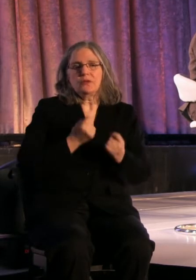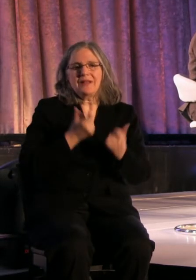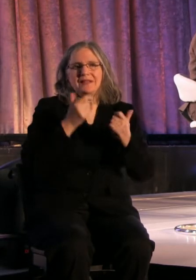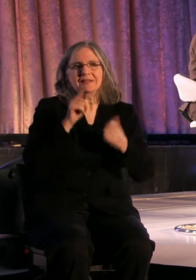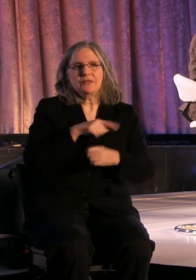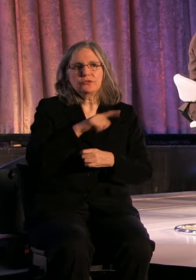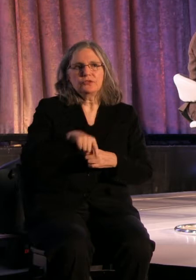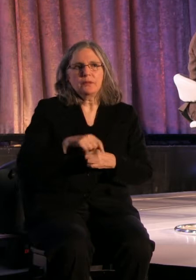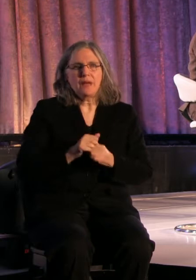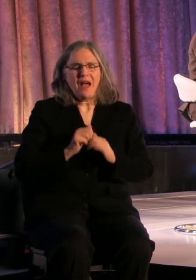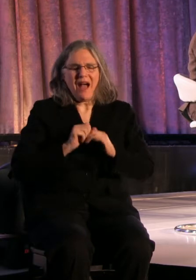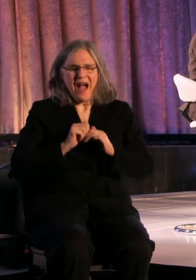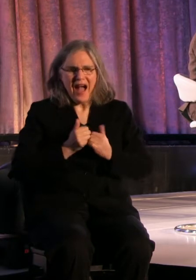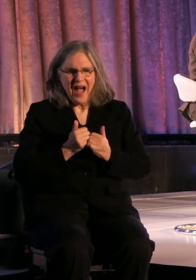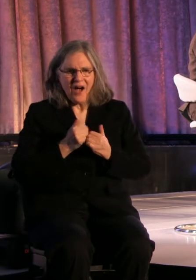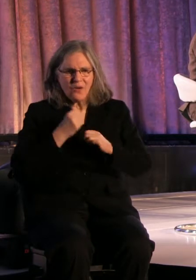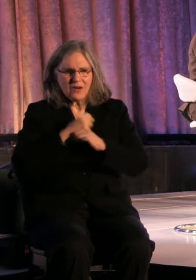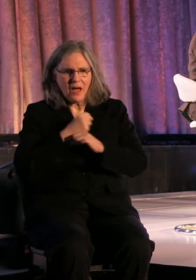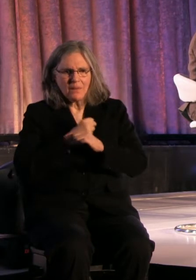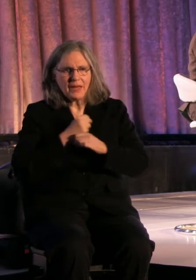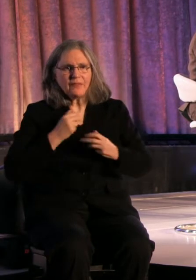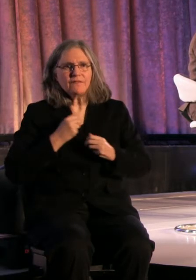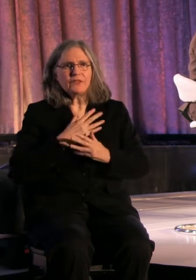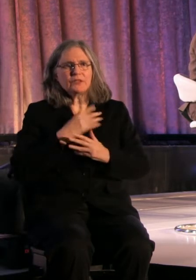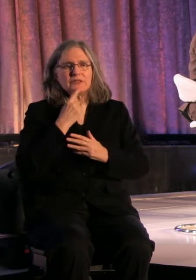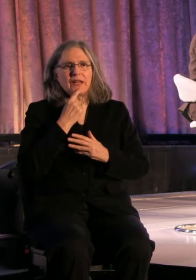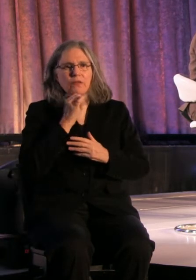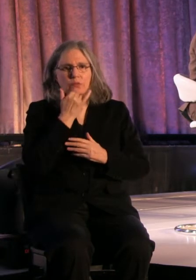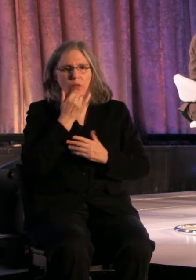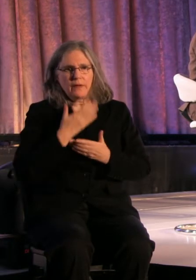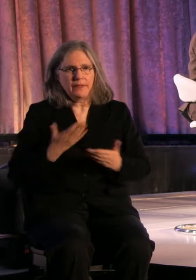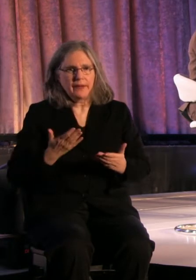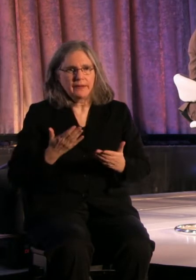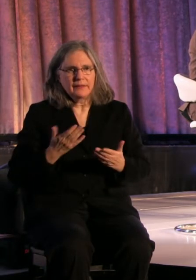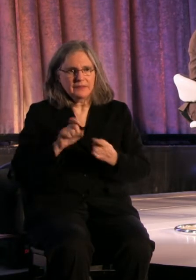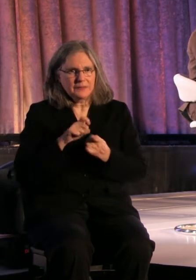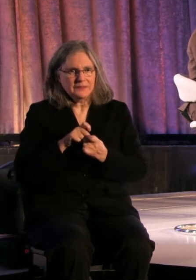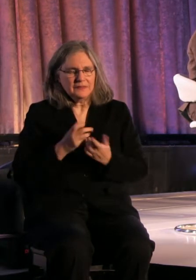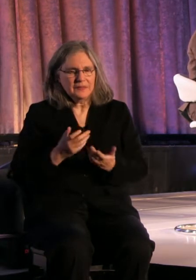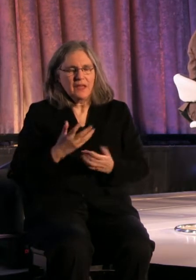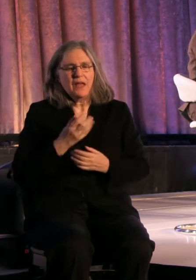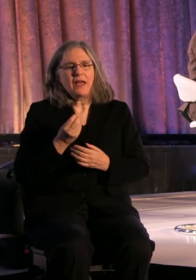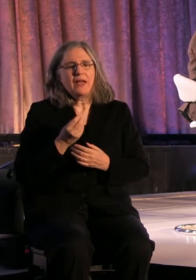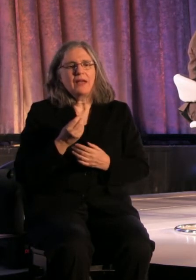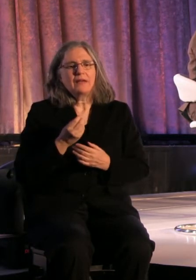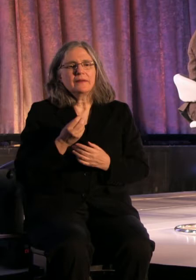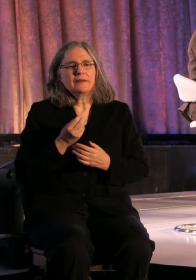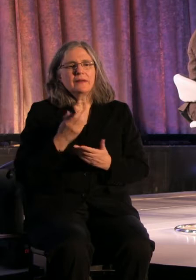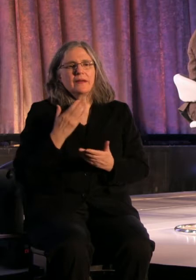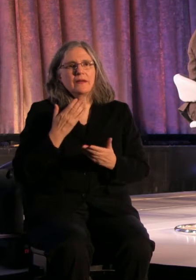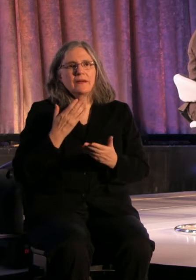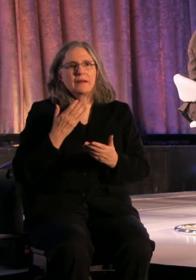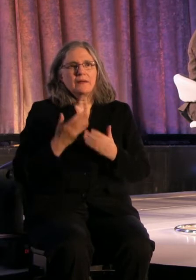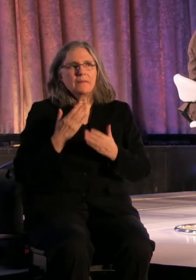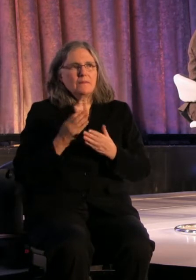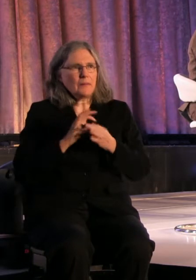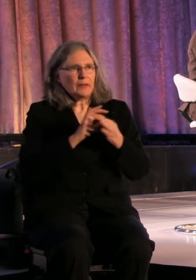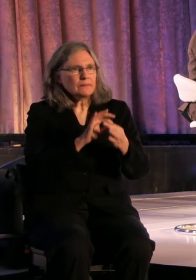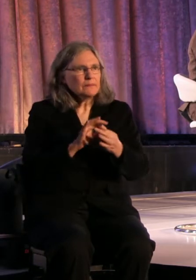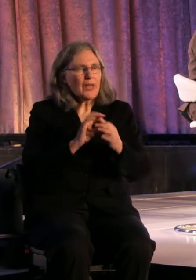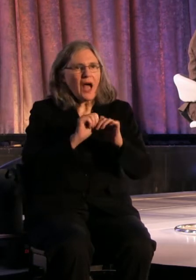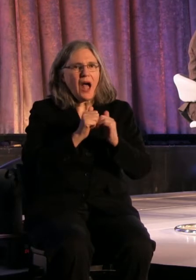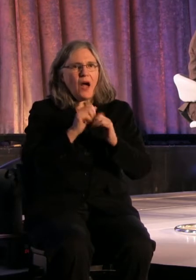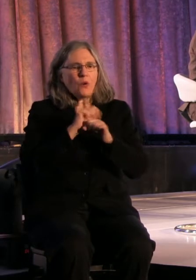the fear of saying the wrong thing? And maybe relevant to folks in here, how do you work with